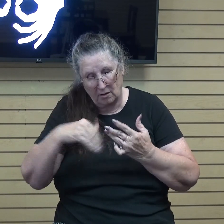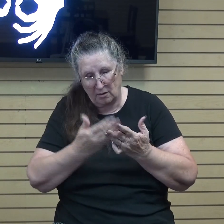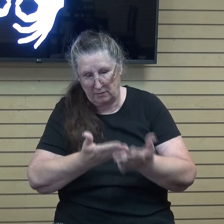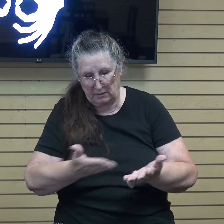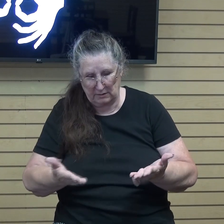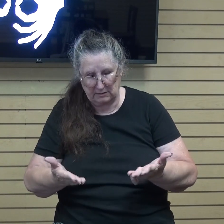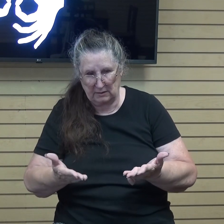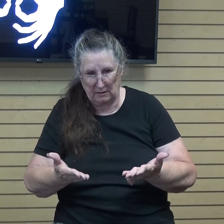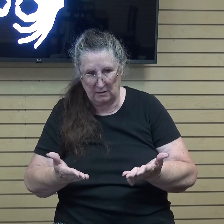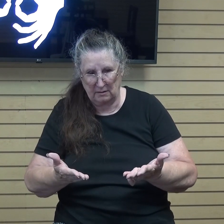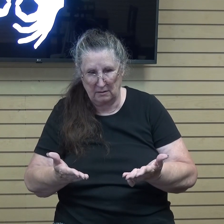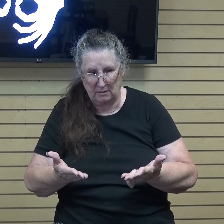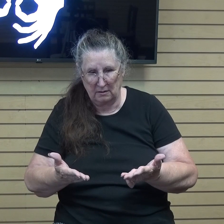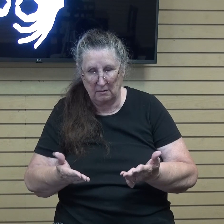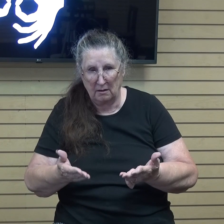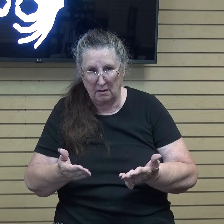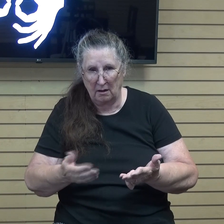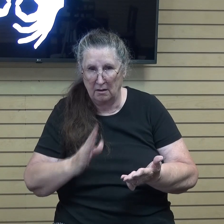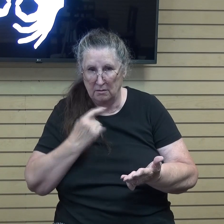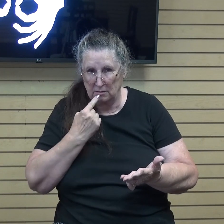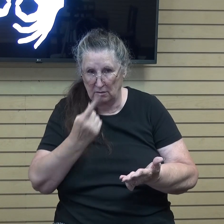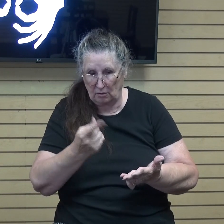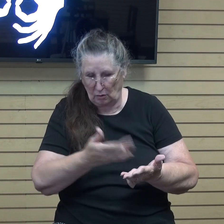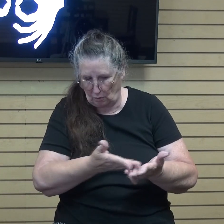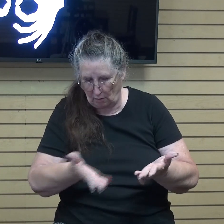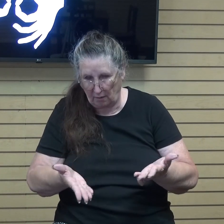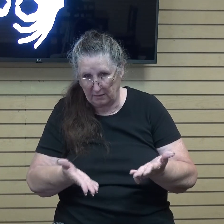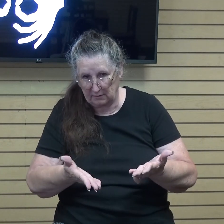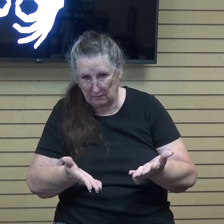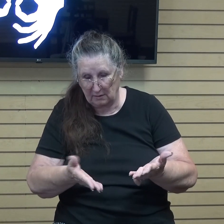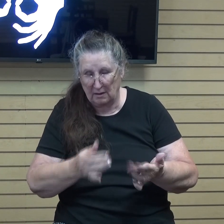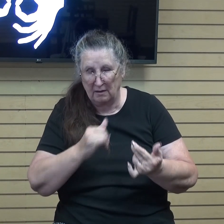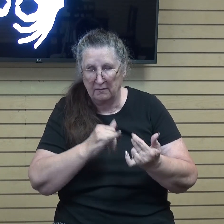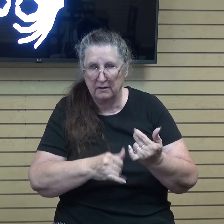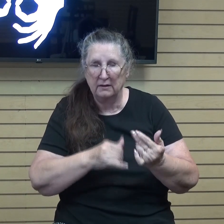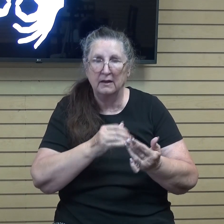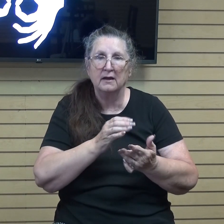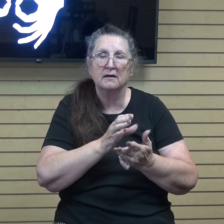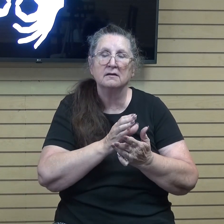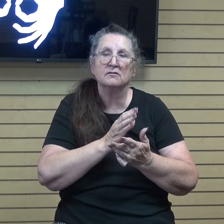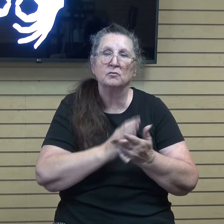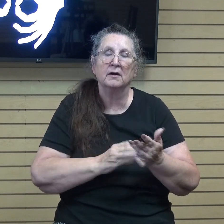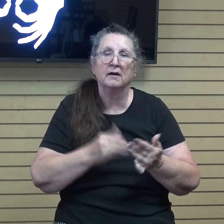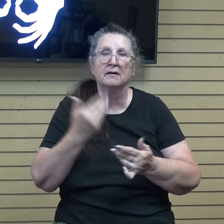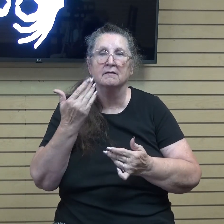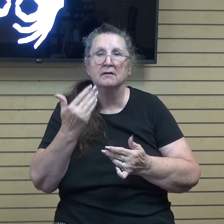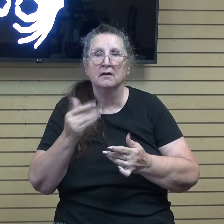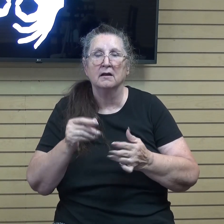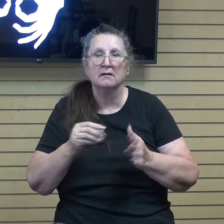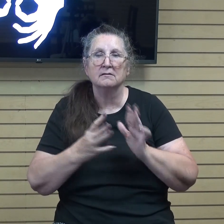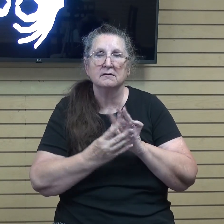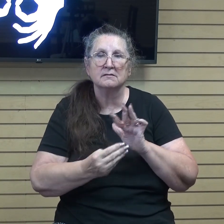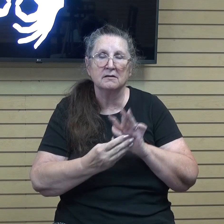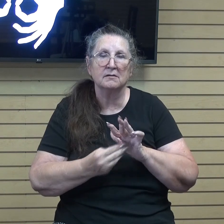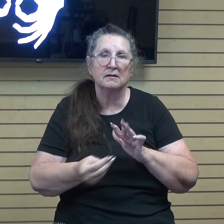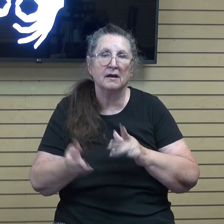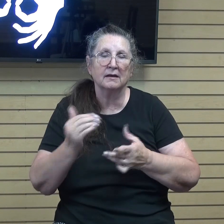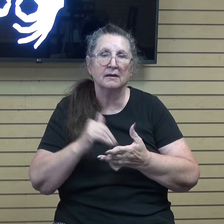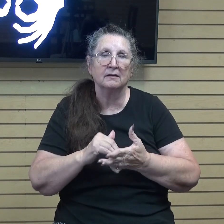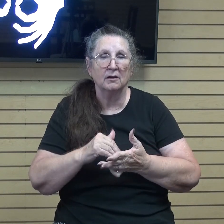I have made known to you. That's the latter part of verse 15. I repeat it because folks, we're not going to know God's